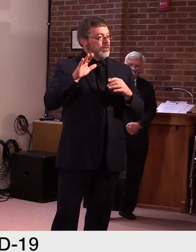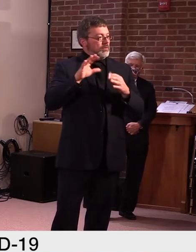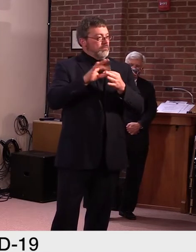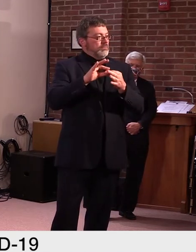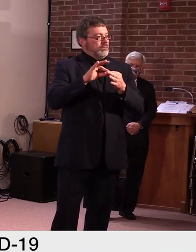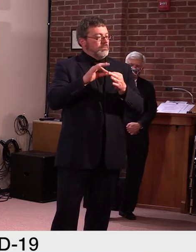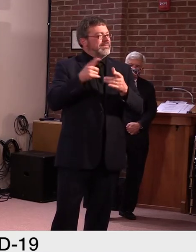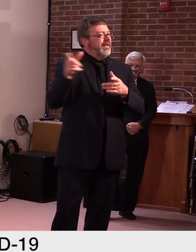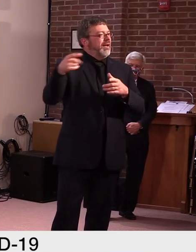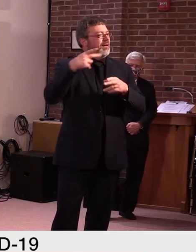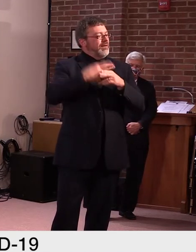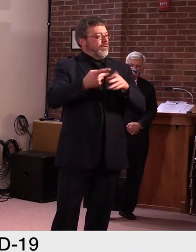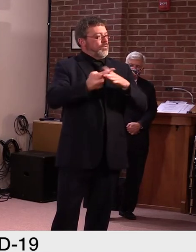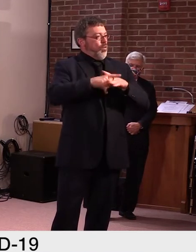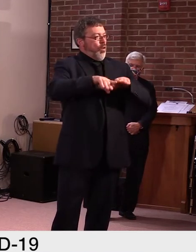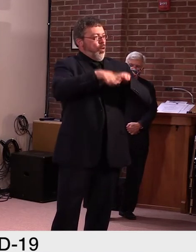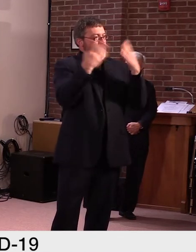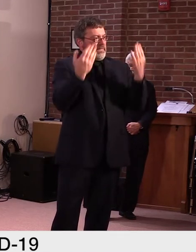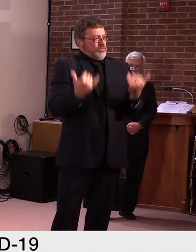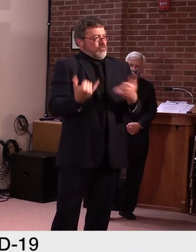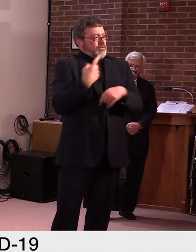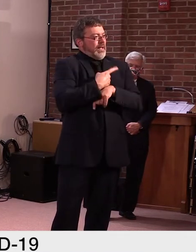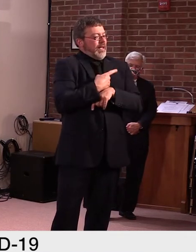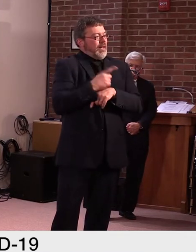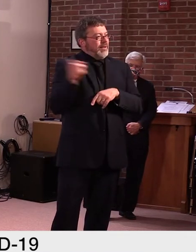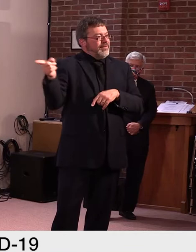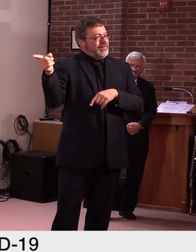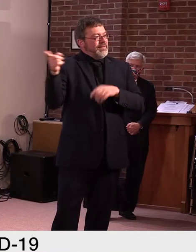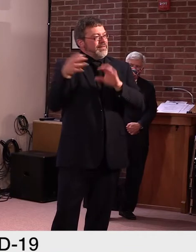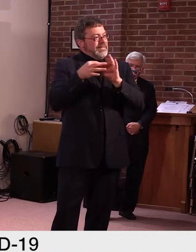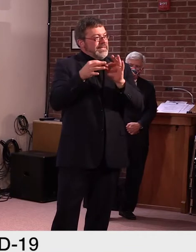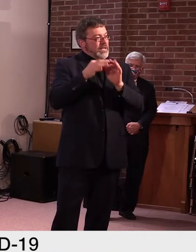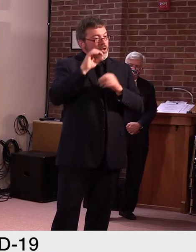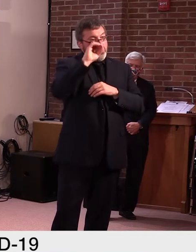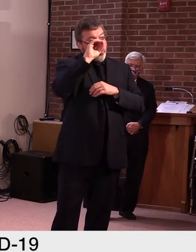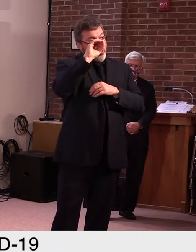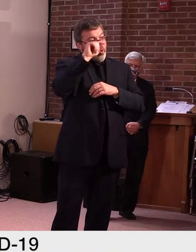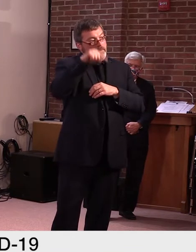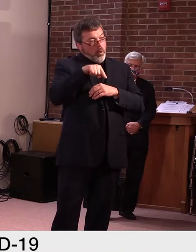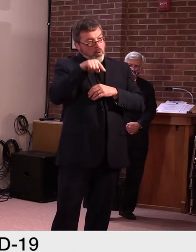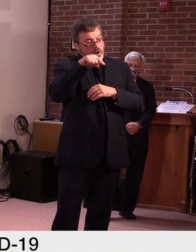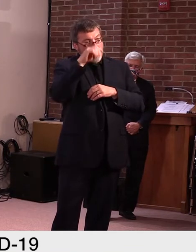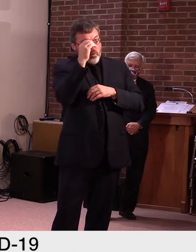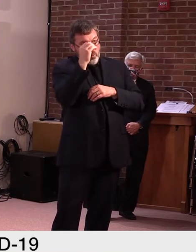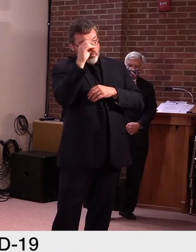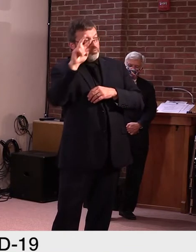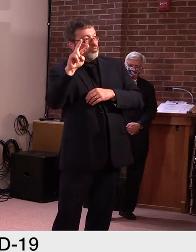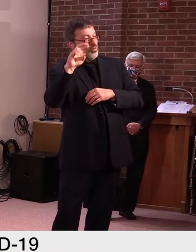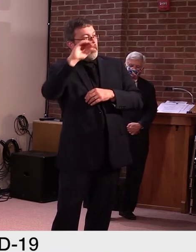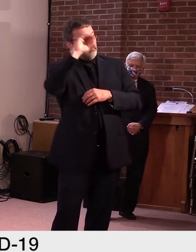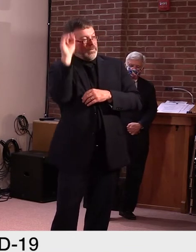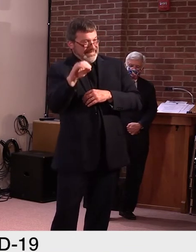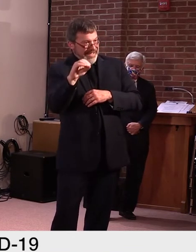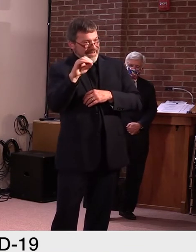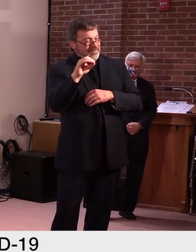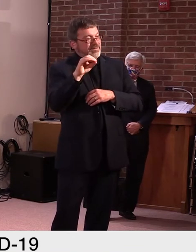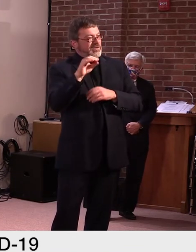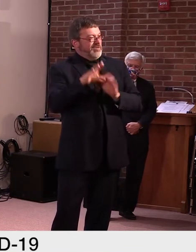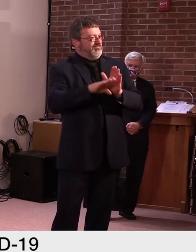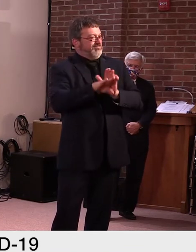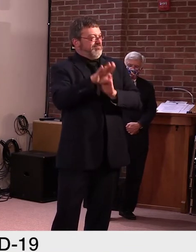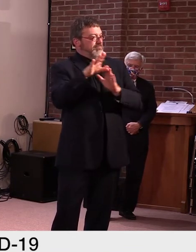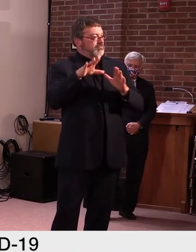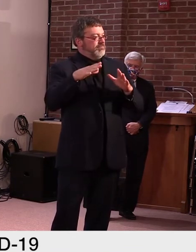your administration is touting, uh, two-tenths of one percent, uh, positivity rate. Um, but we're, we're